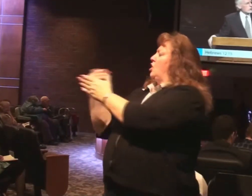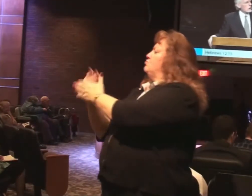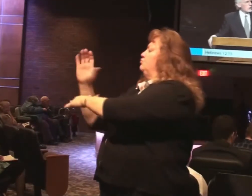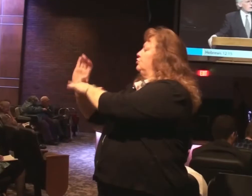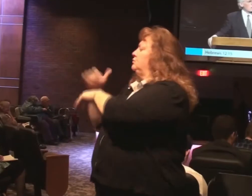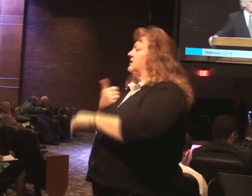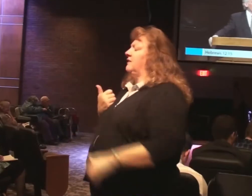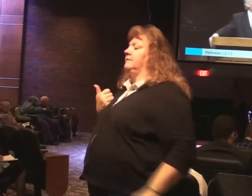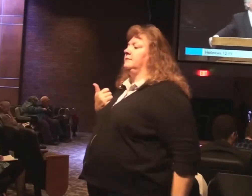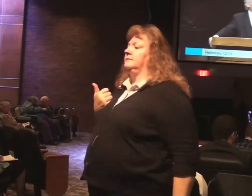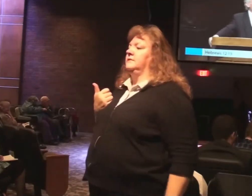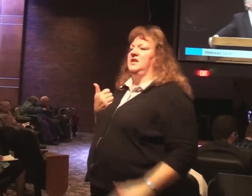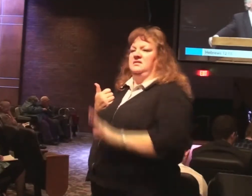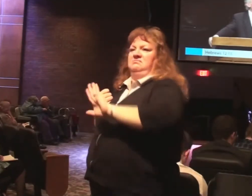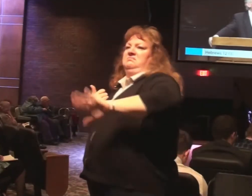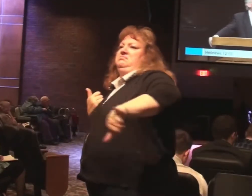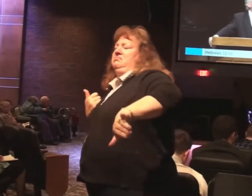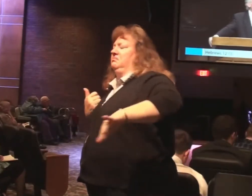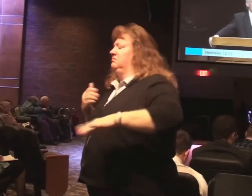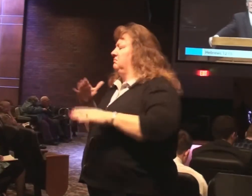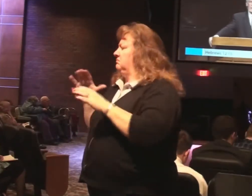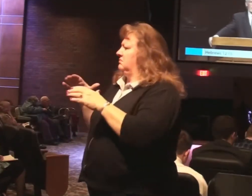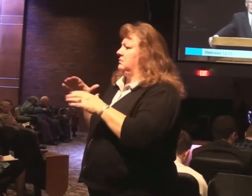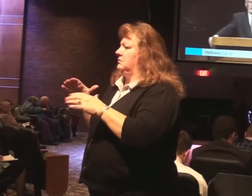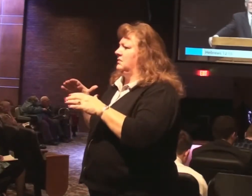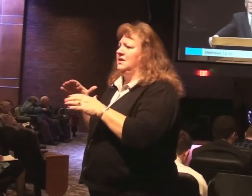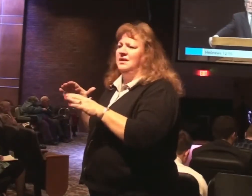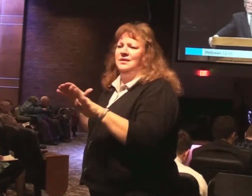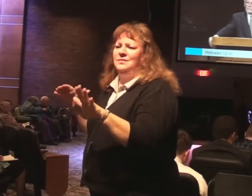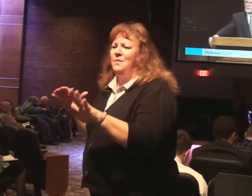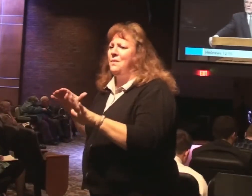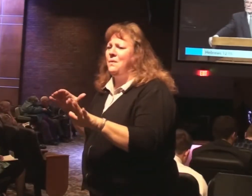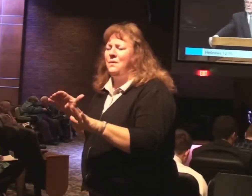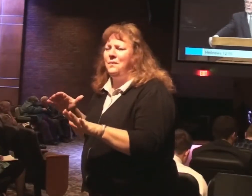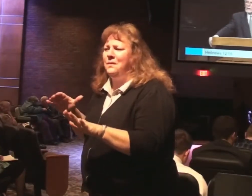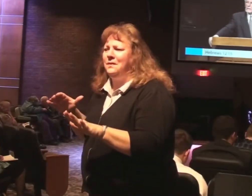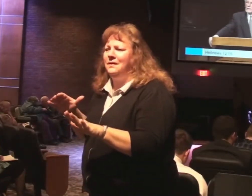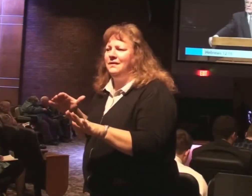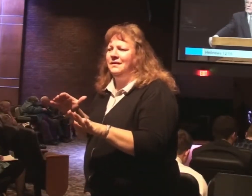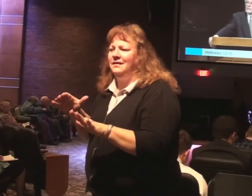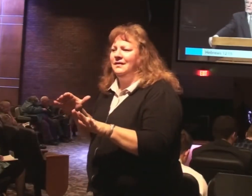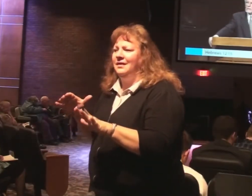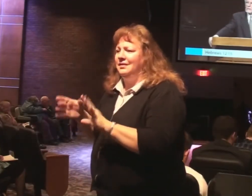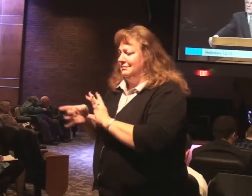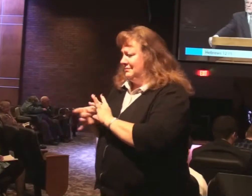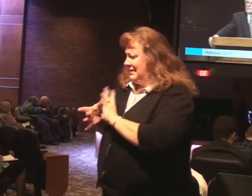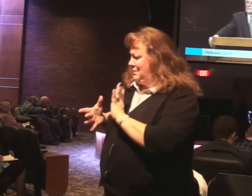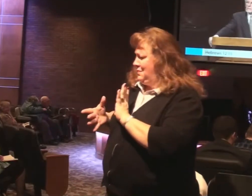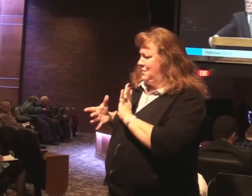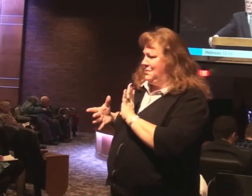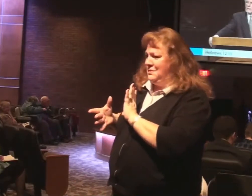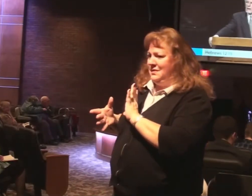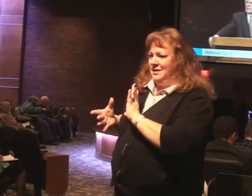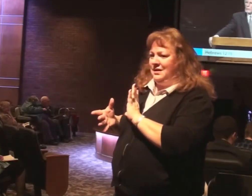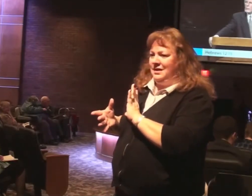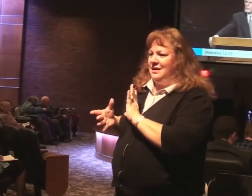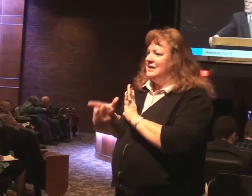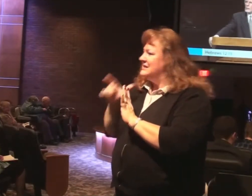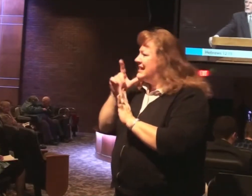without all of that. They never understood saving grace. Never. Not about rules. Not